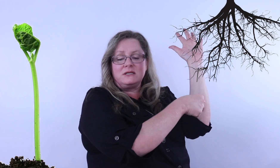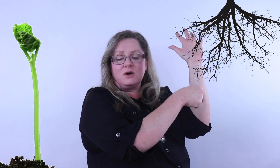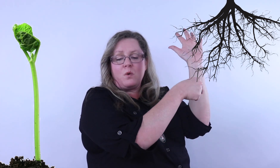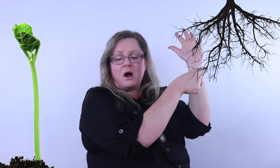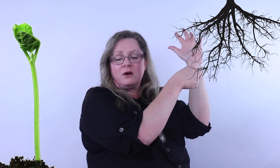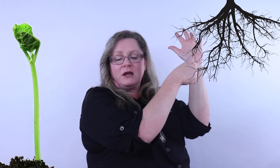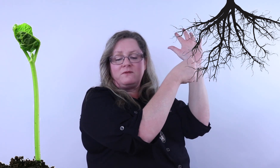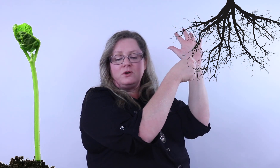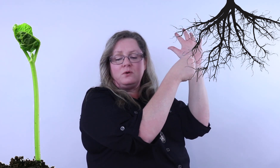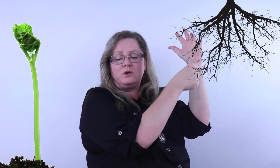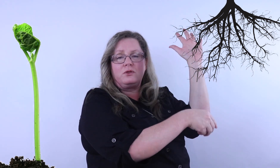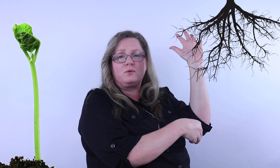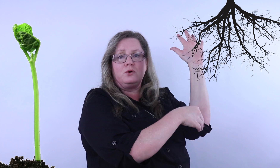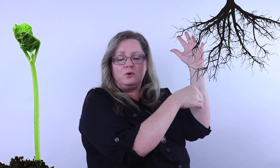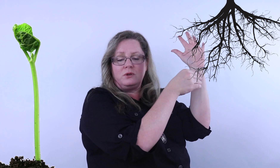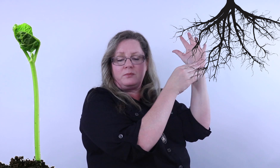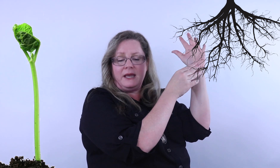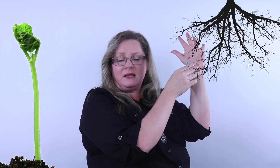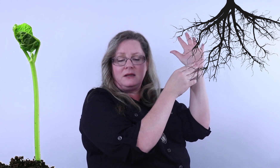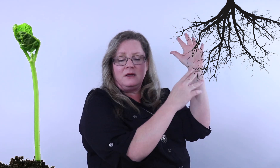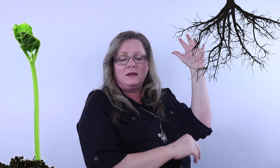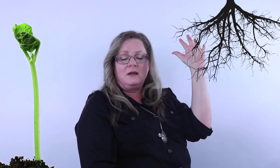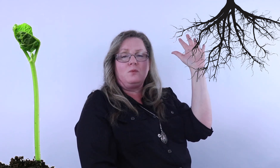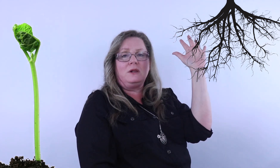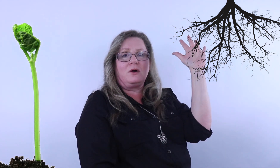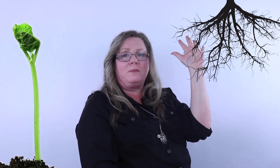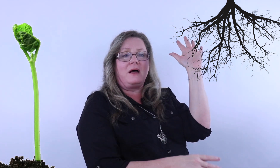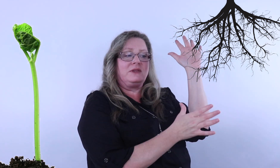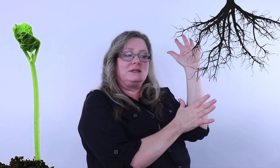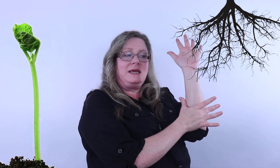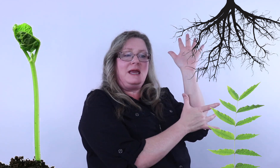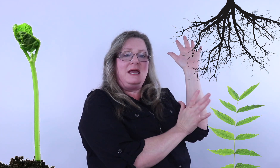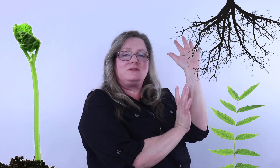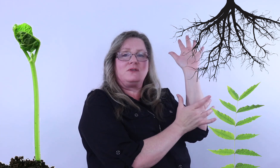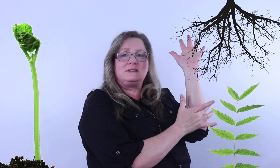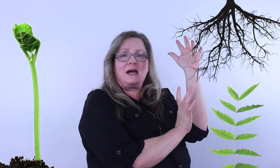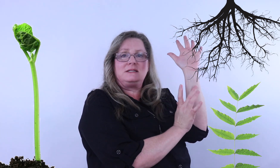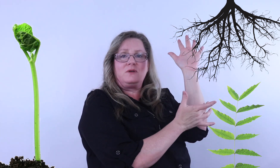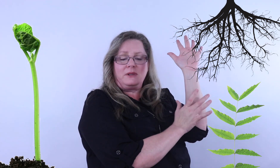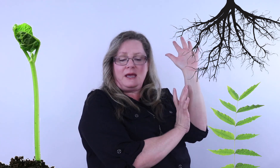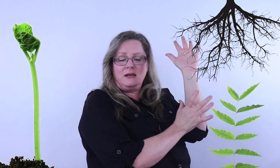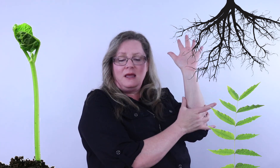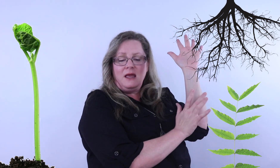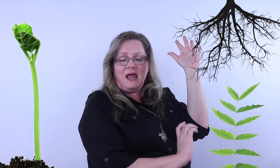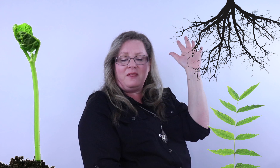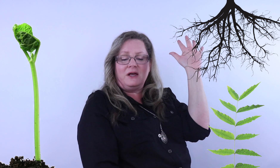the water and food through the plant. We learned about the leaves on the sides of the plant and the